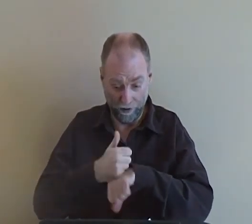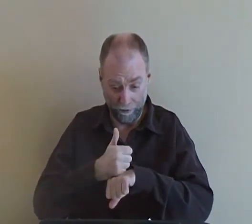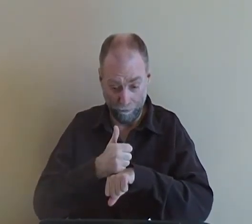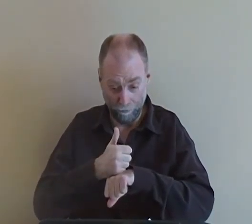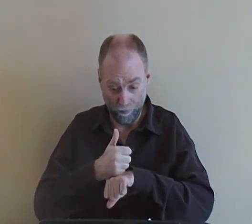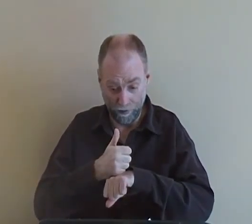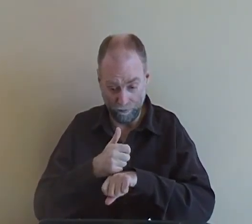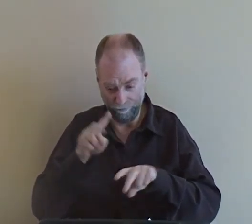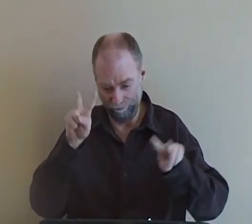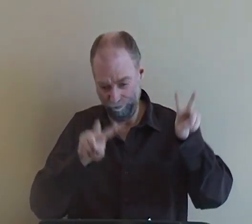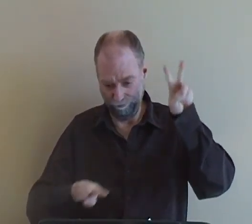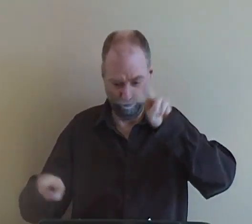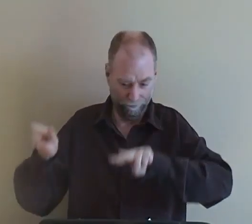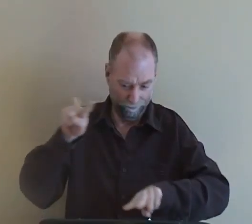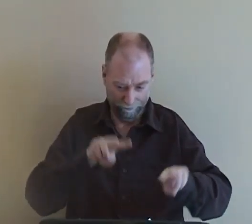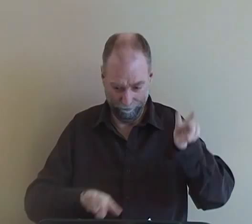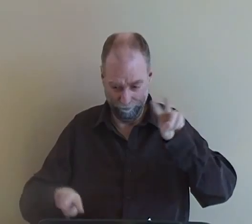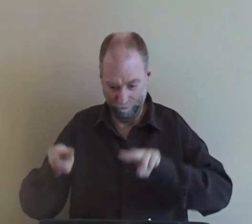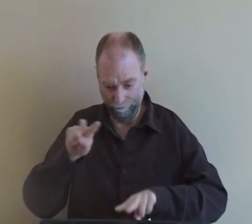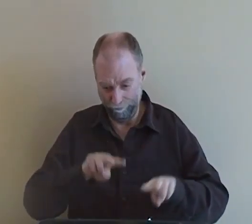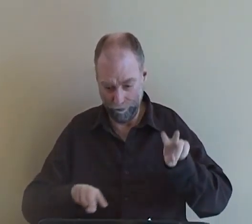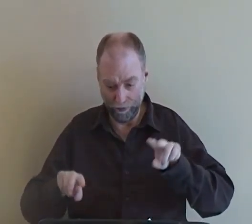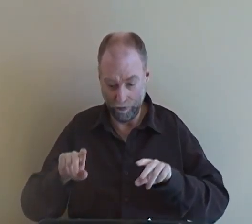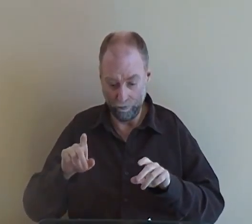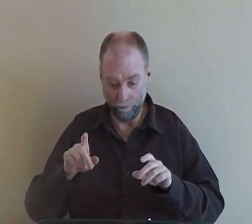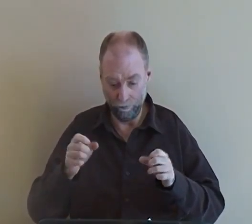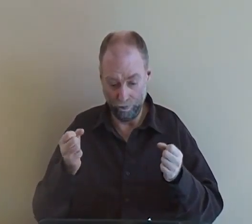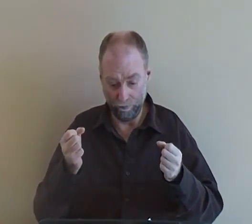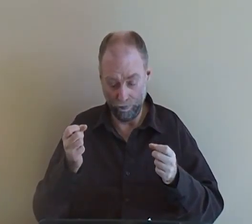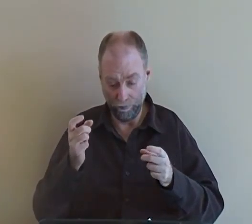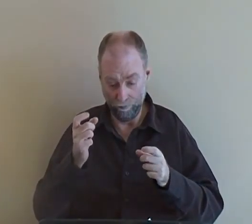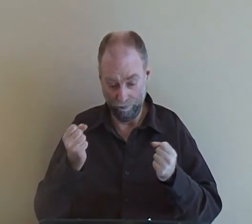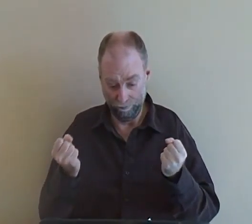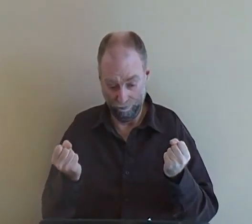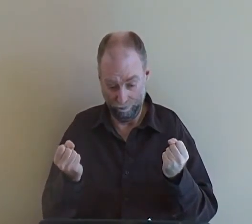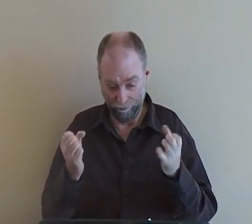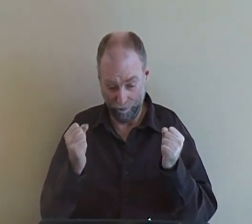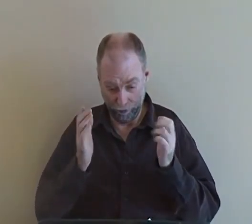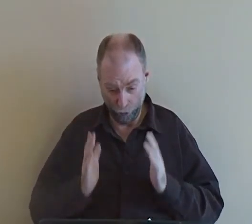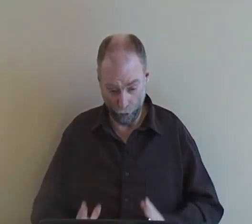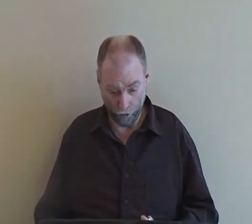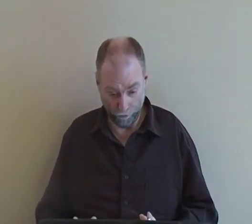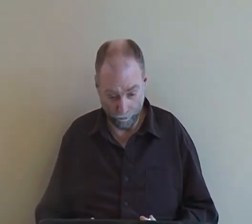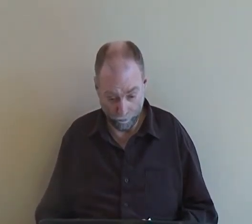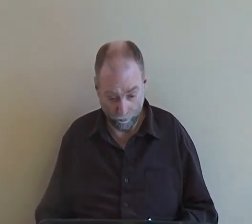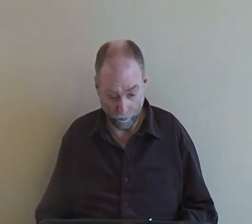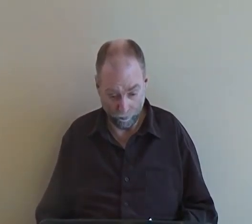We must set up a way to assess signers